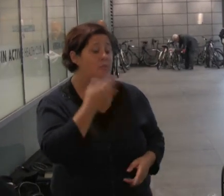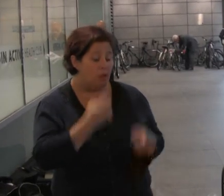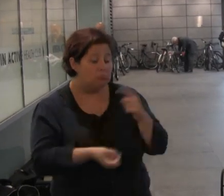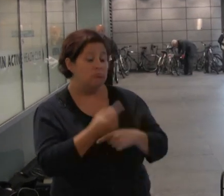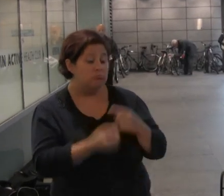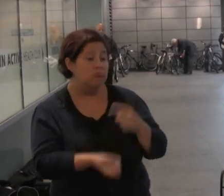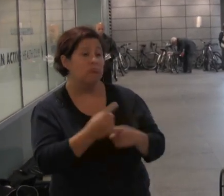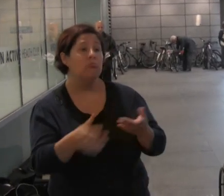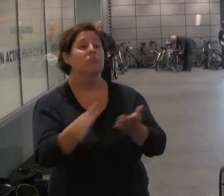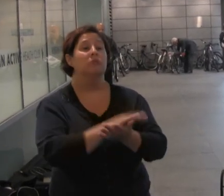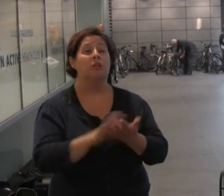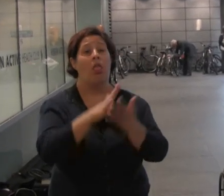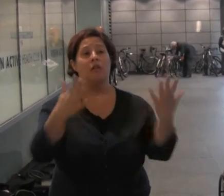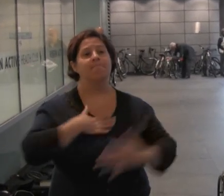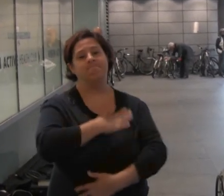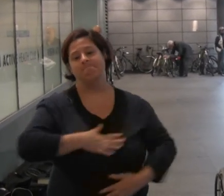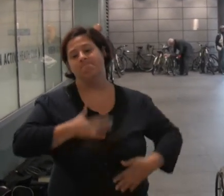so much distress.